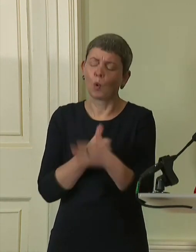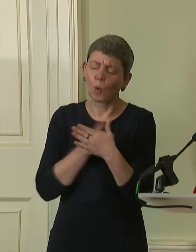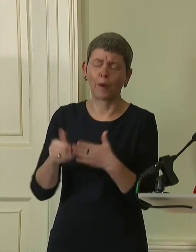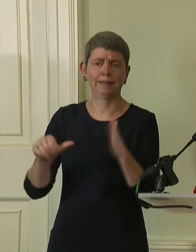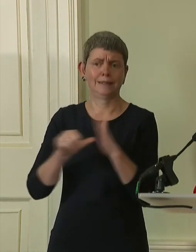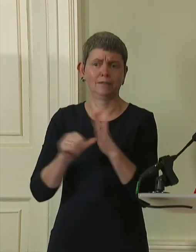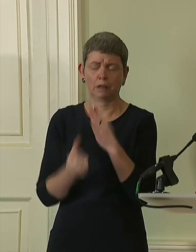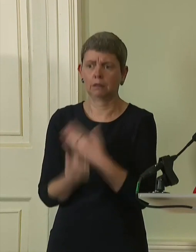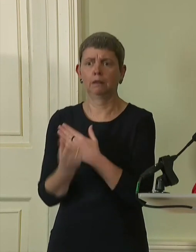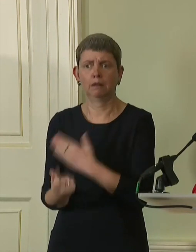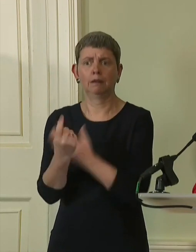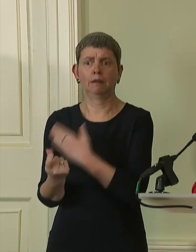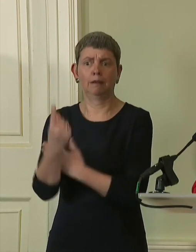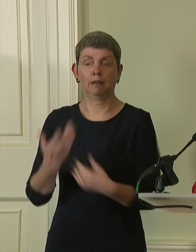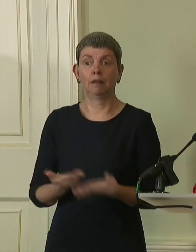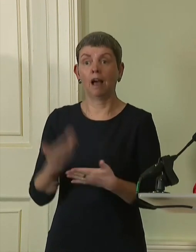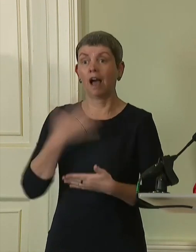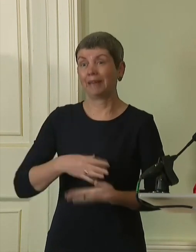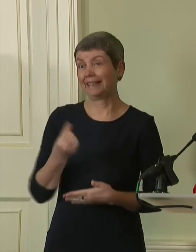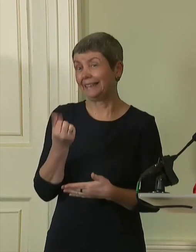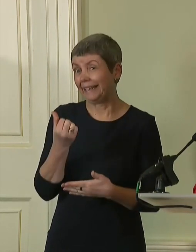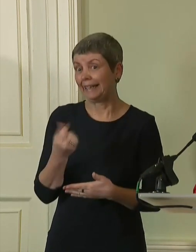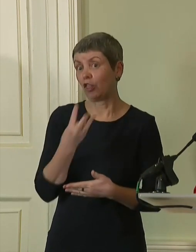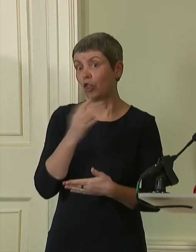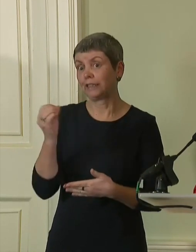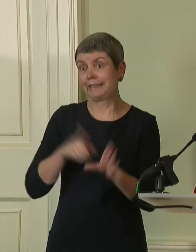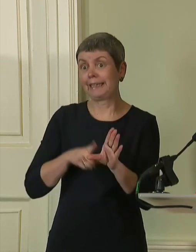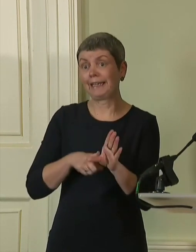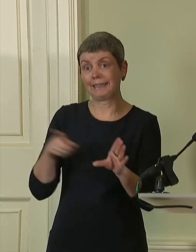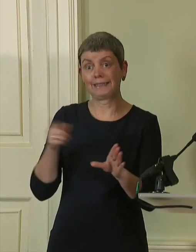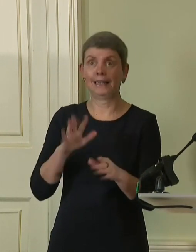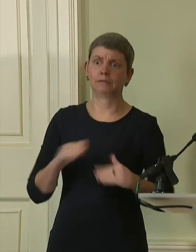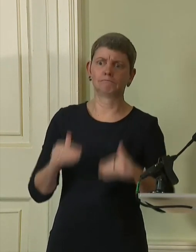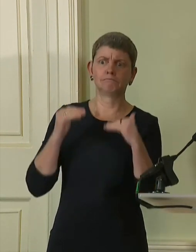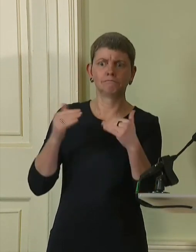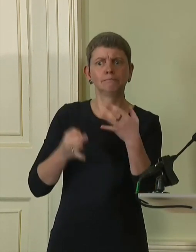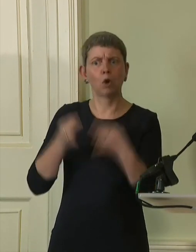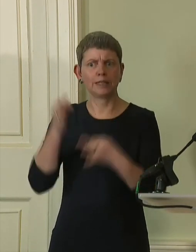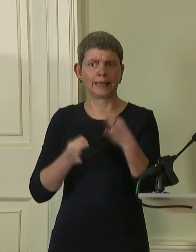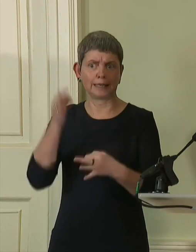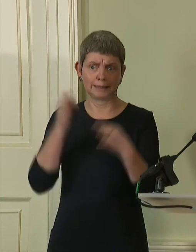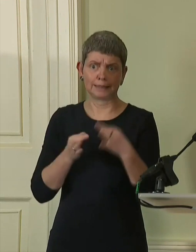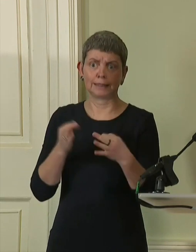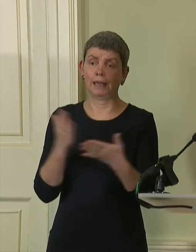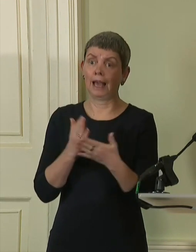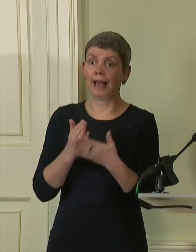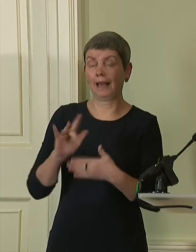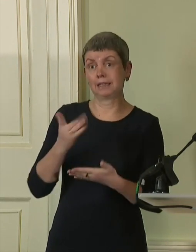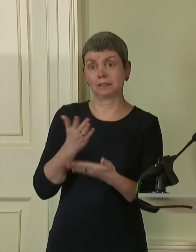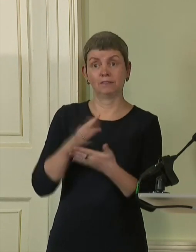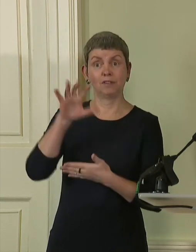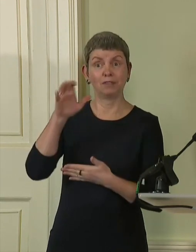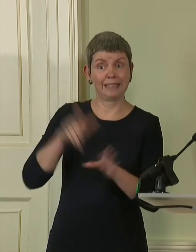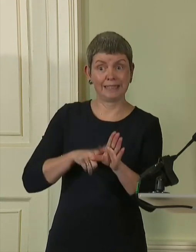three decades in frontline politics, a decade and a half on the top or second top rung of government. When